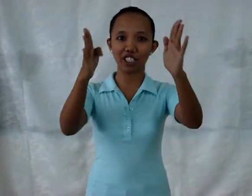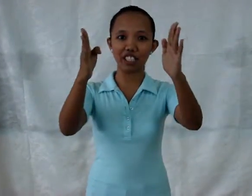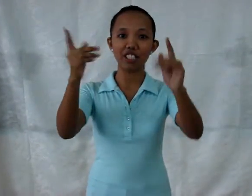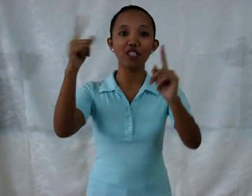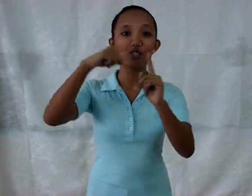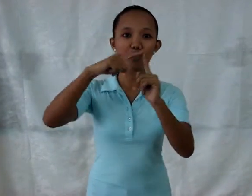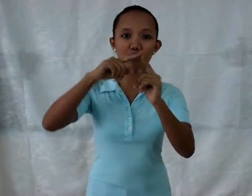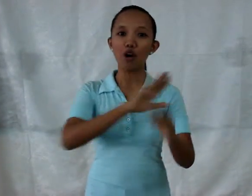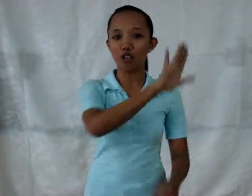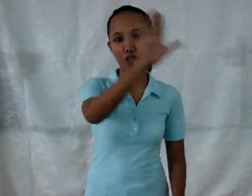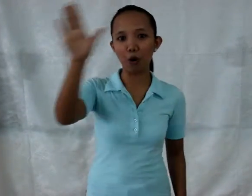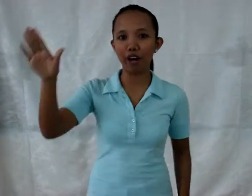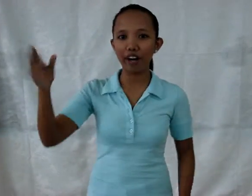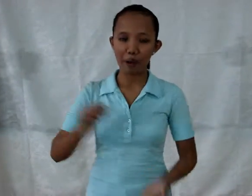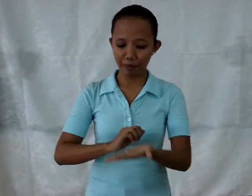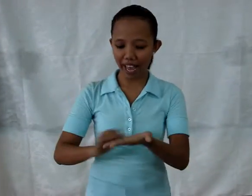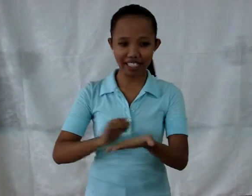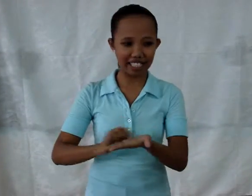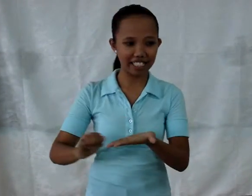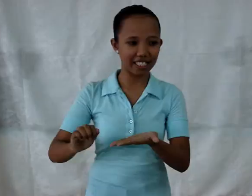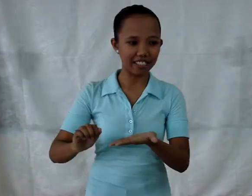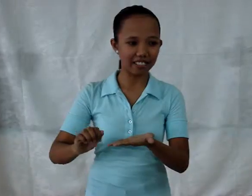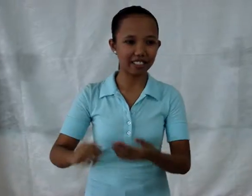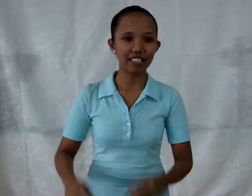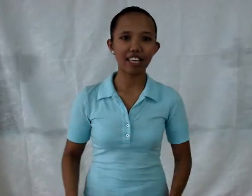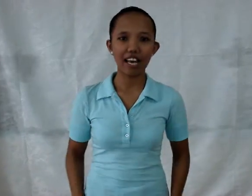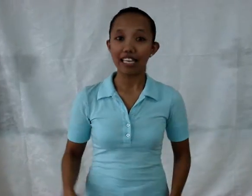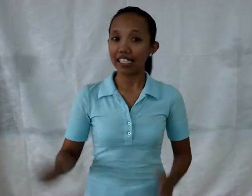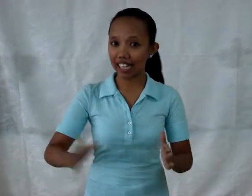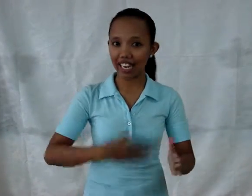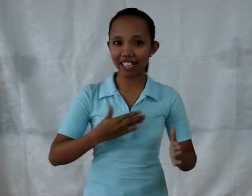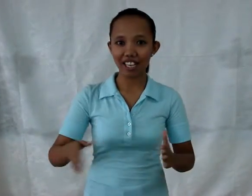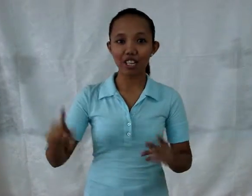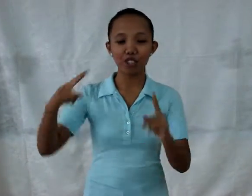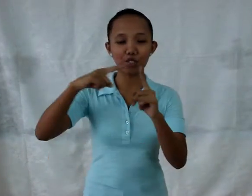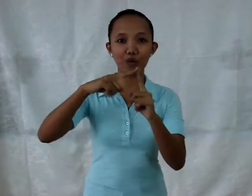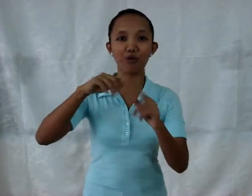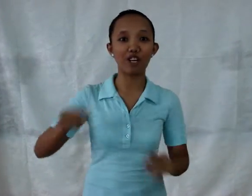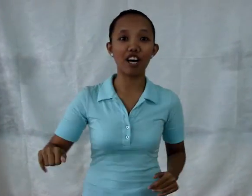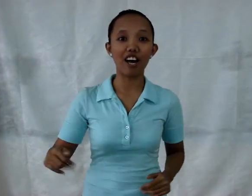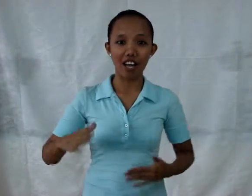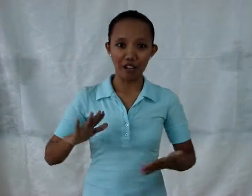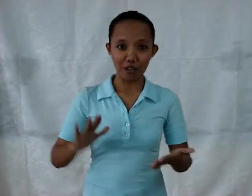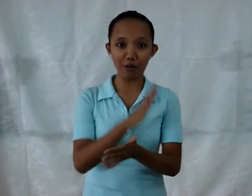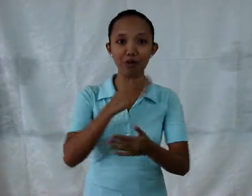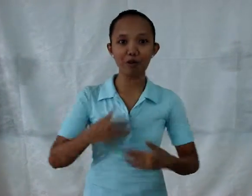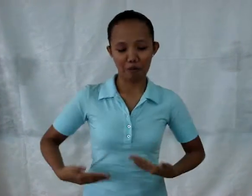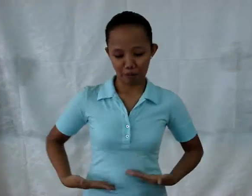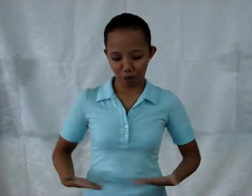to your practice. Sing to the newborn